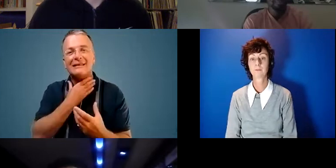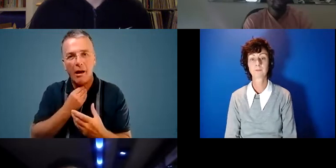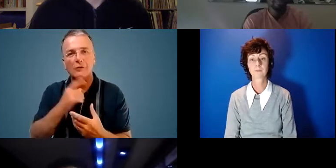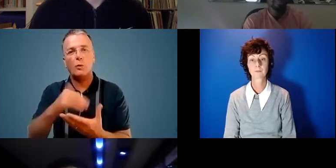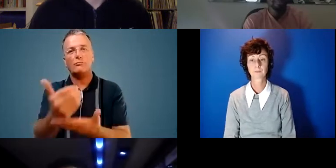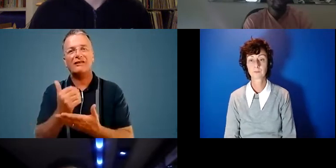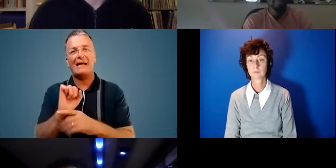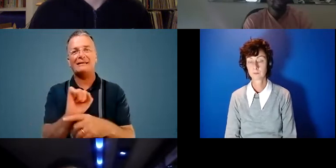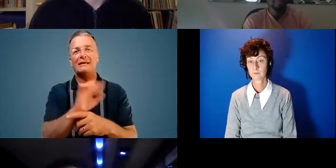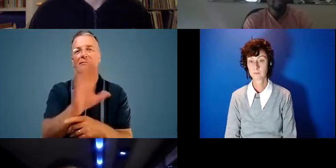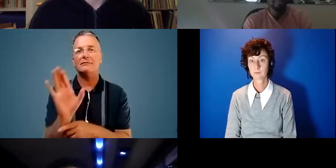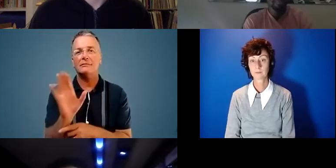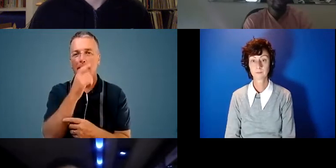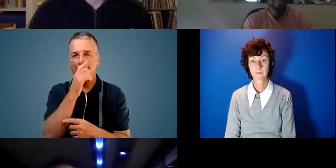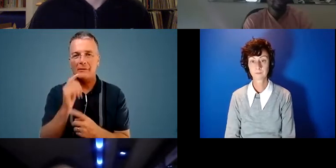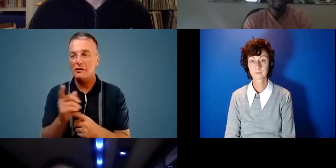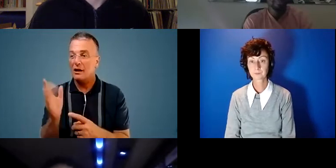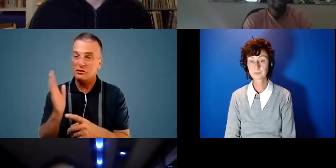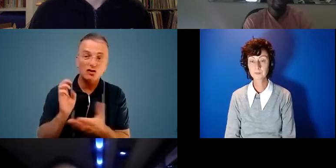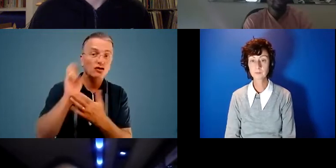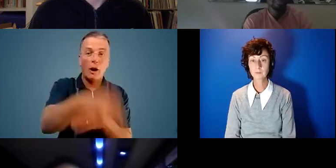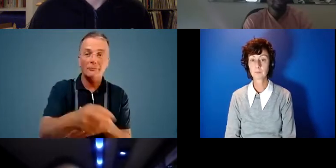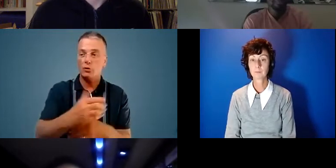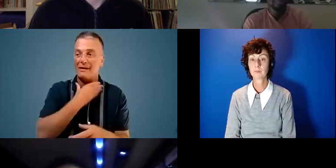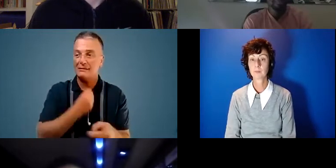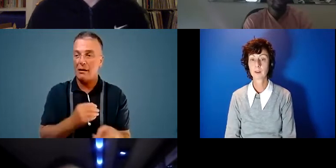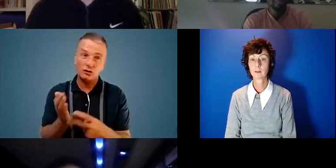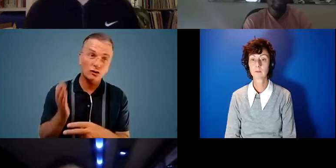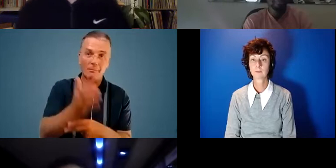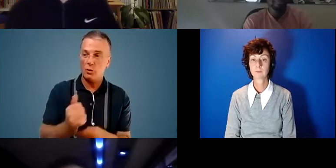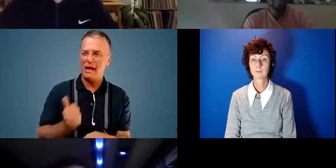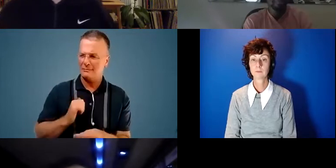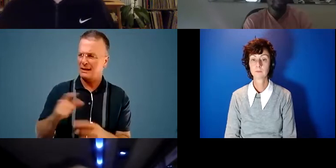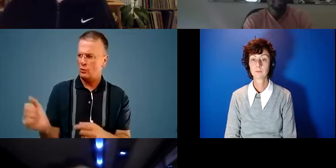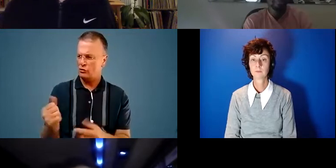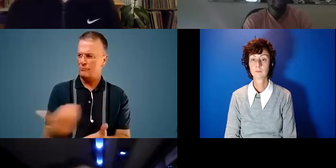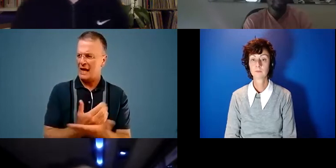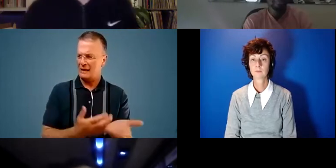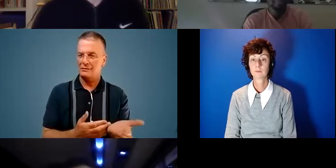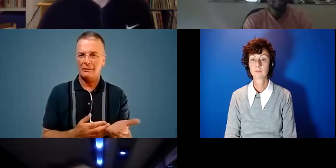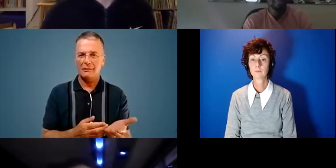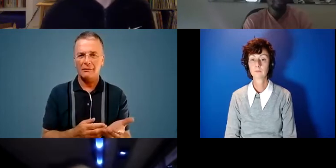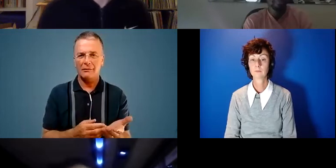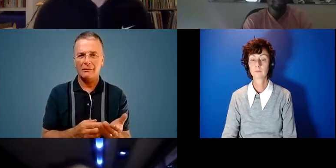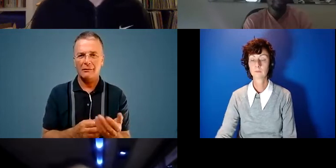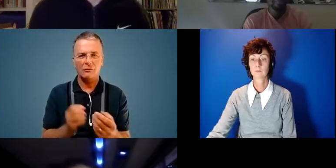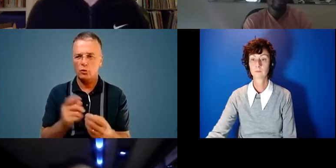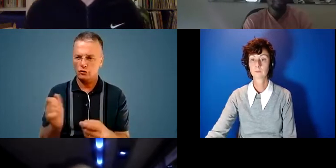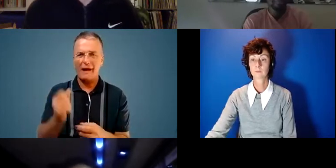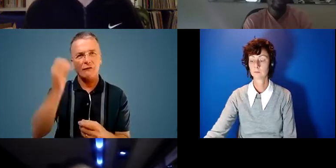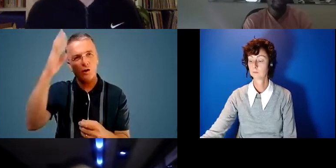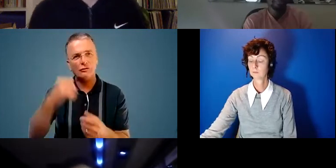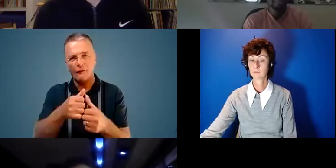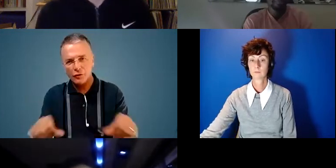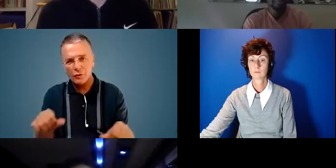feel like to go straight to that desire or straight to that expectation that people have to be in that position to have the knowledge of the solutions